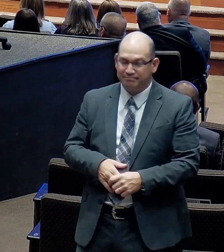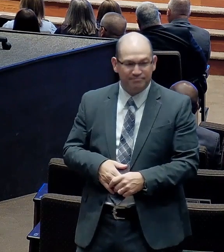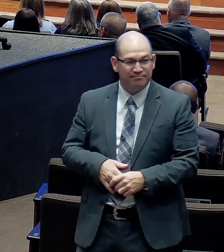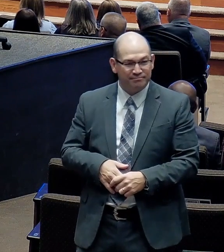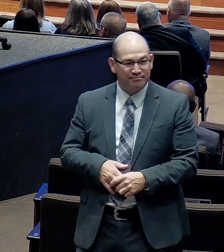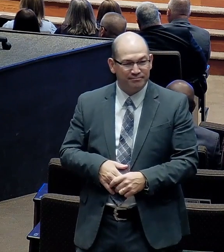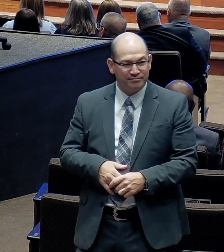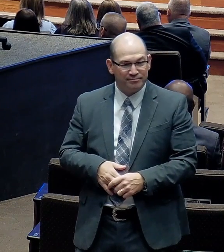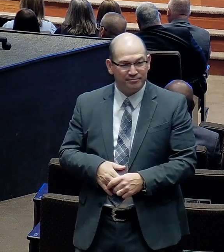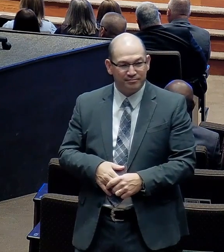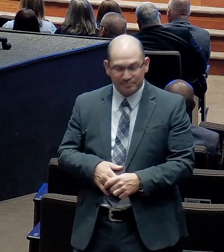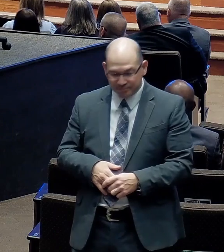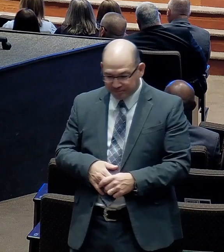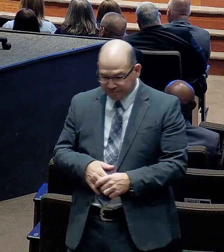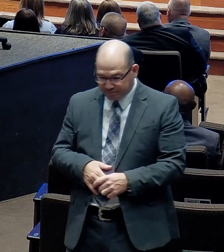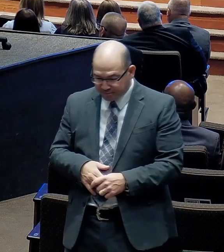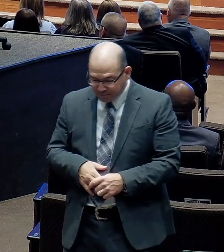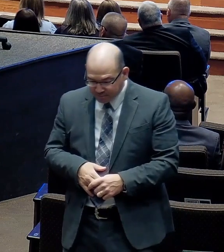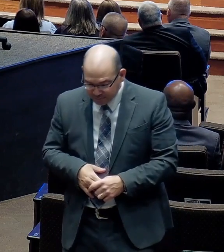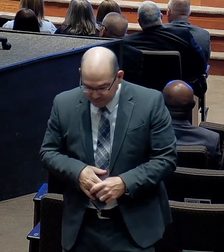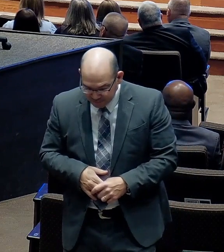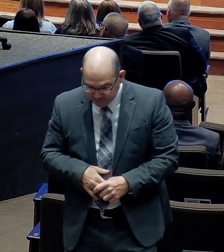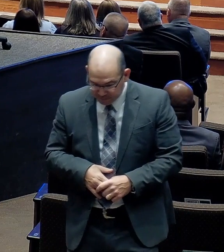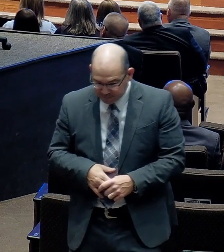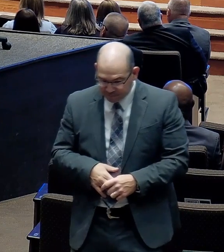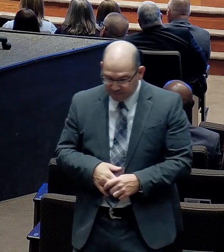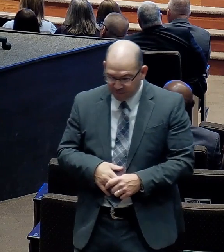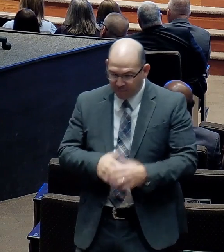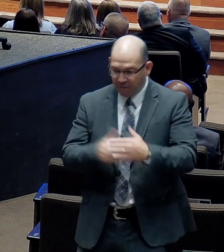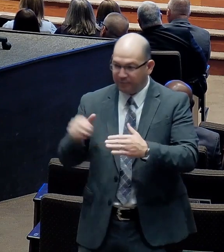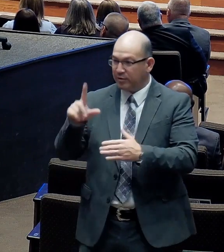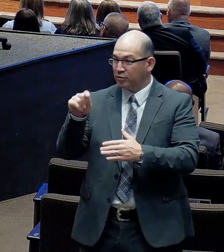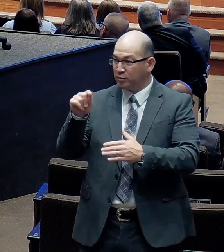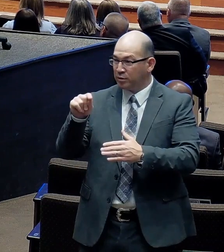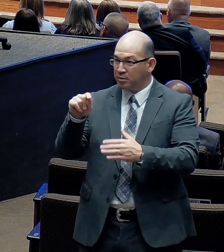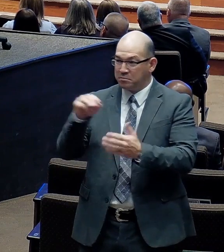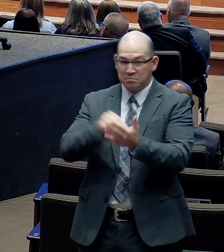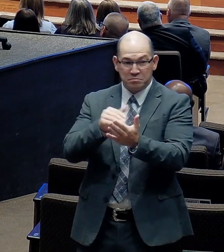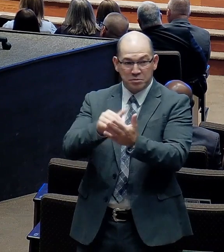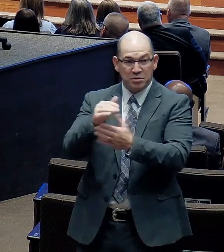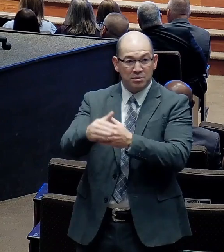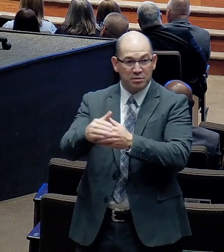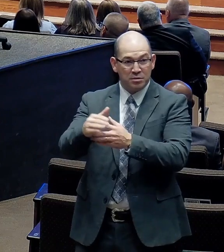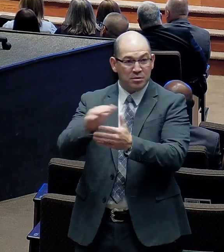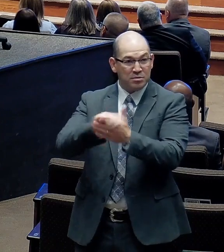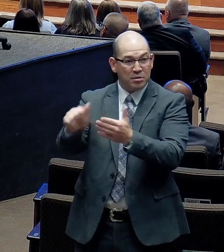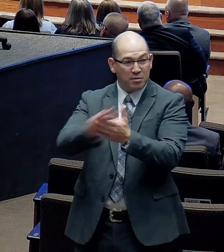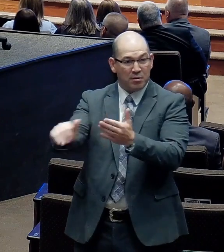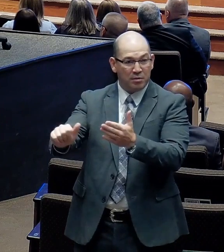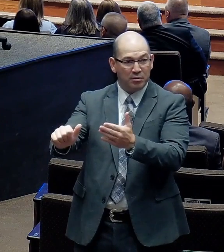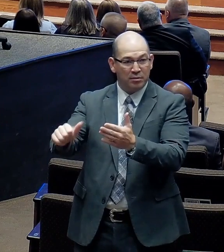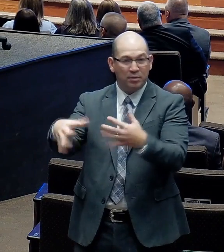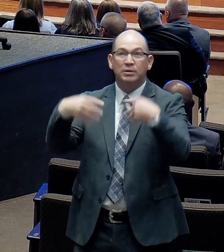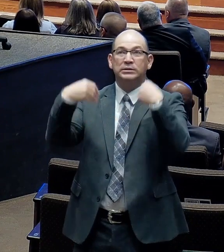20 million. Dollars. Has been given. To world. Evangelization.